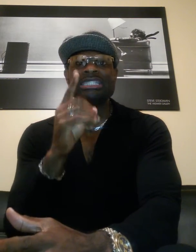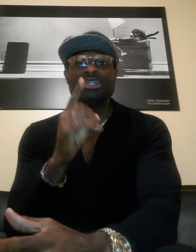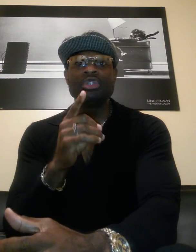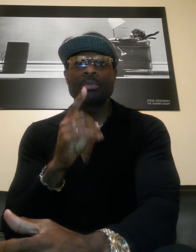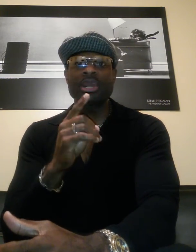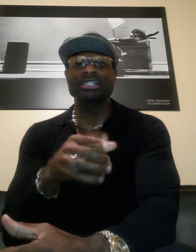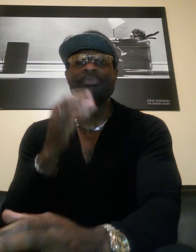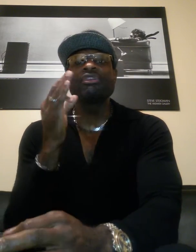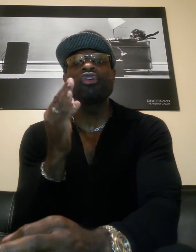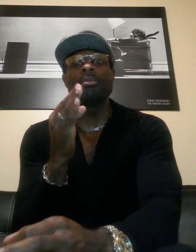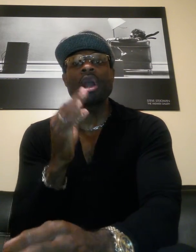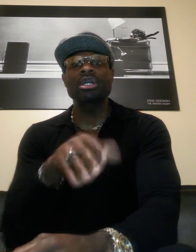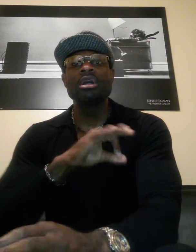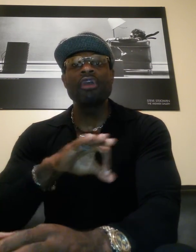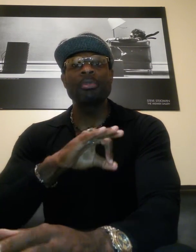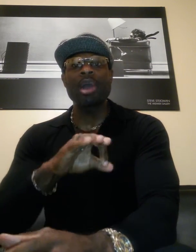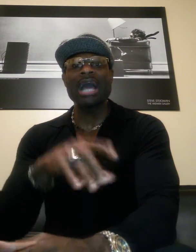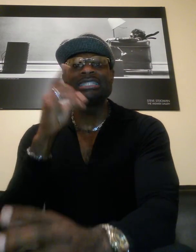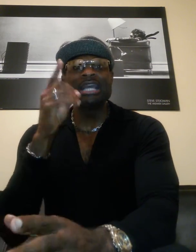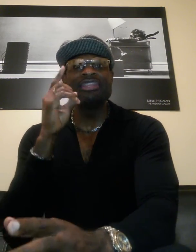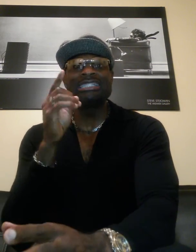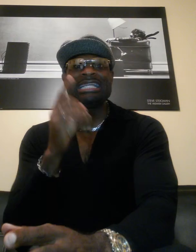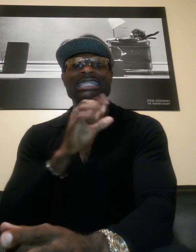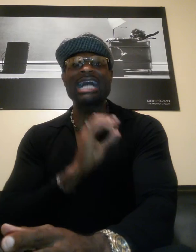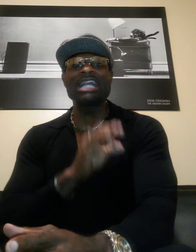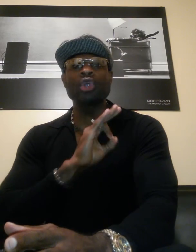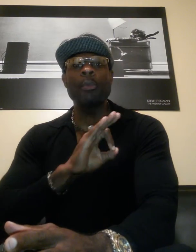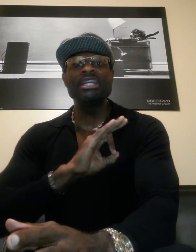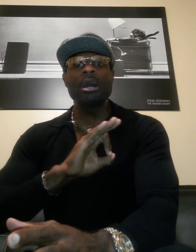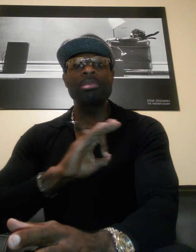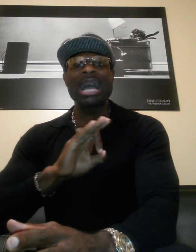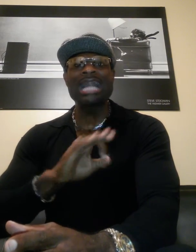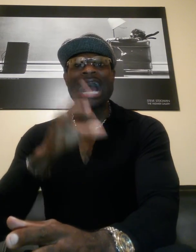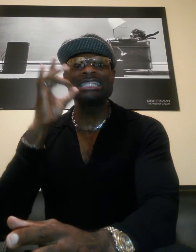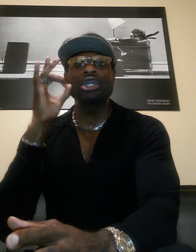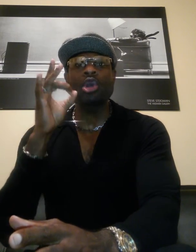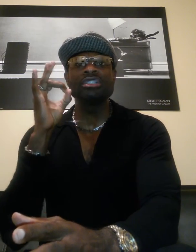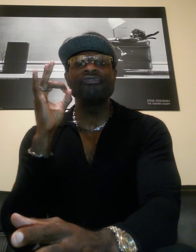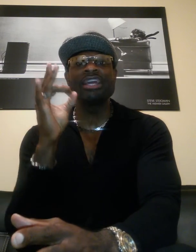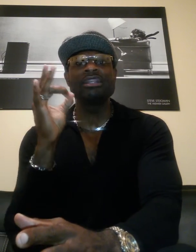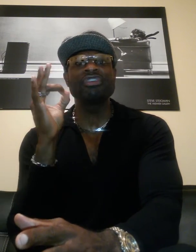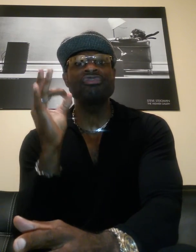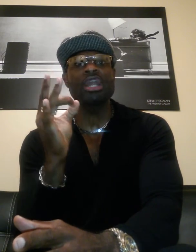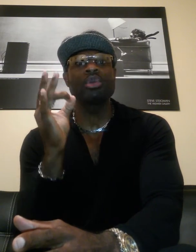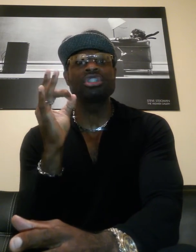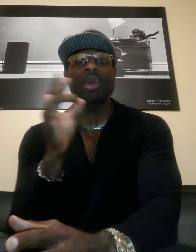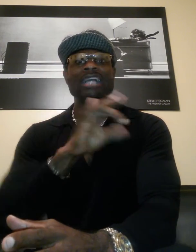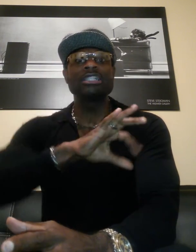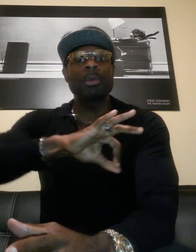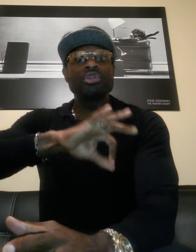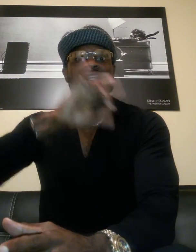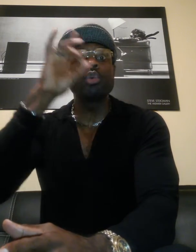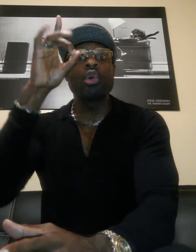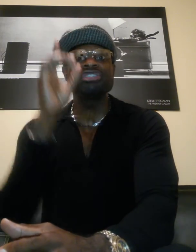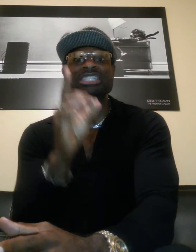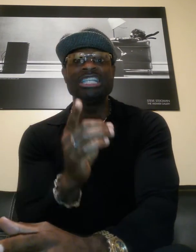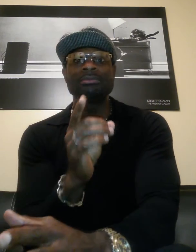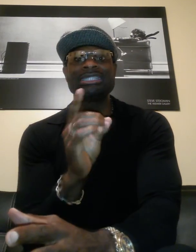continue to press for the mark of the prize. In this season, God is opening up blind eyes and causing the faith of his followers to rise, exposing the wolves in sheep's